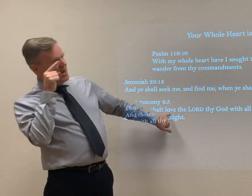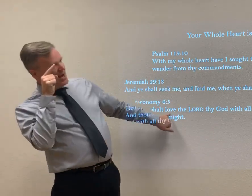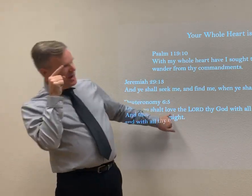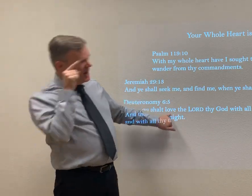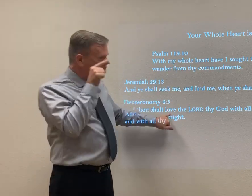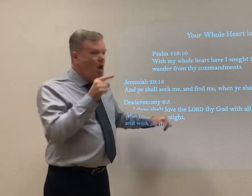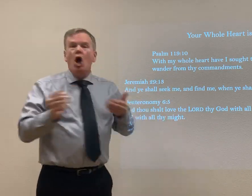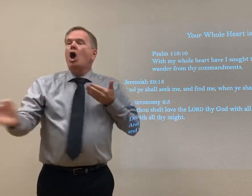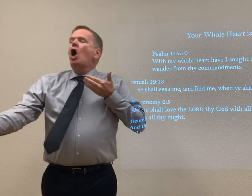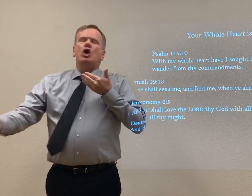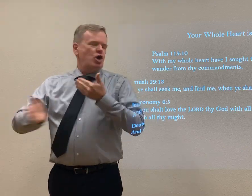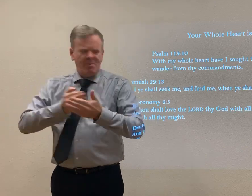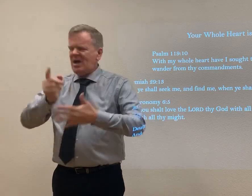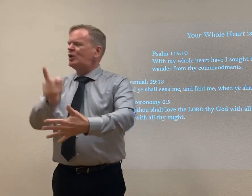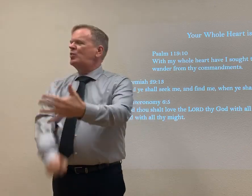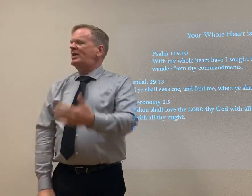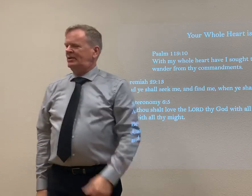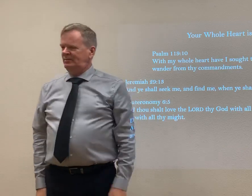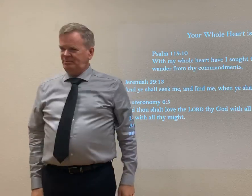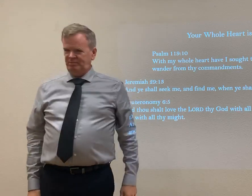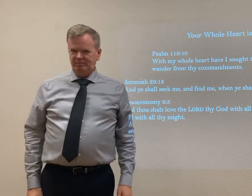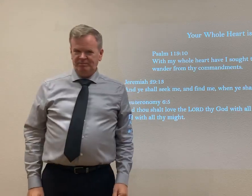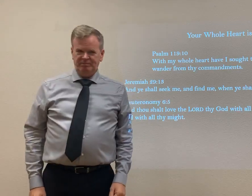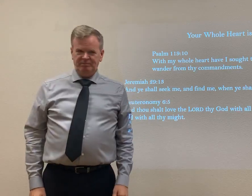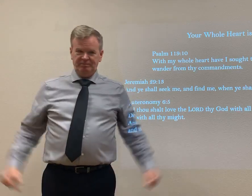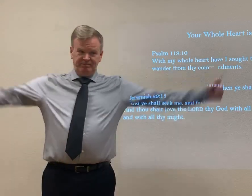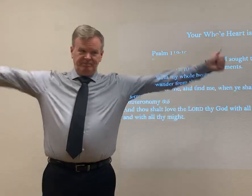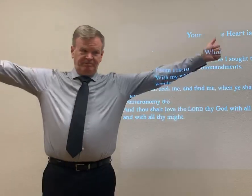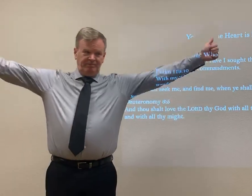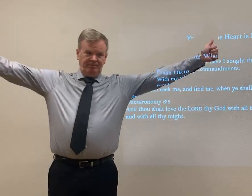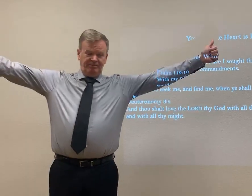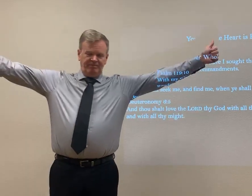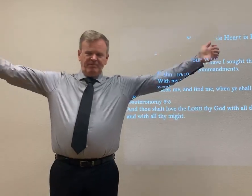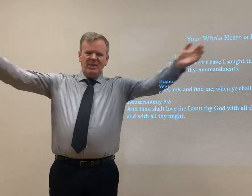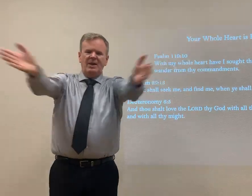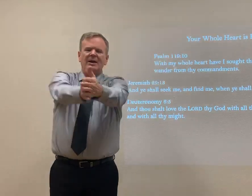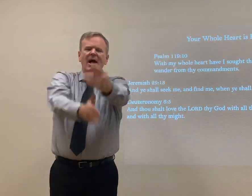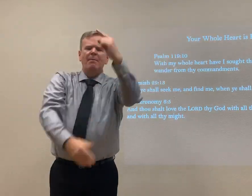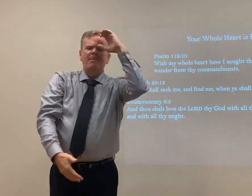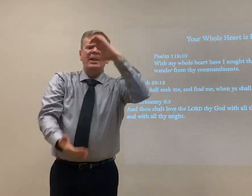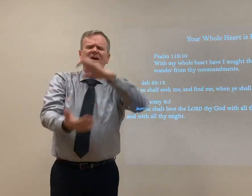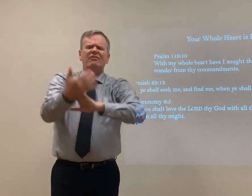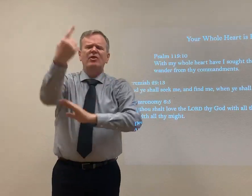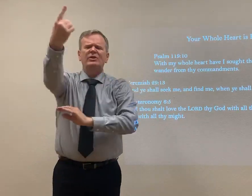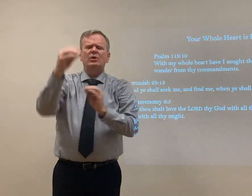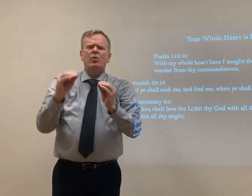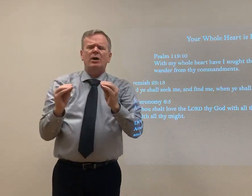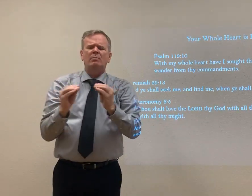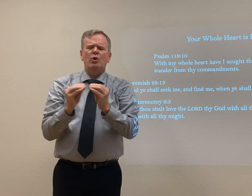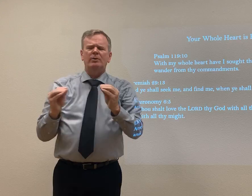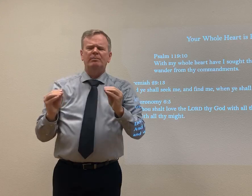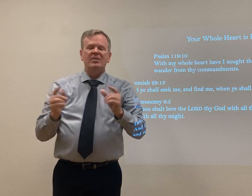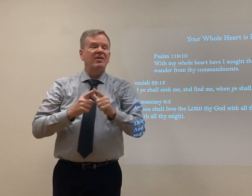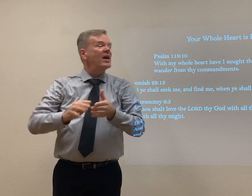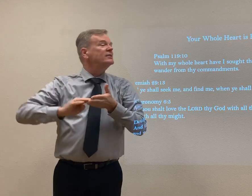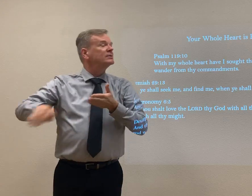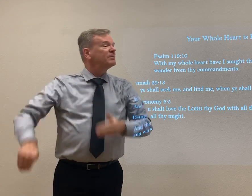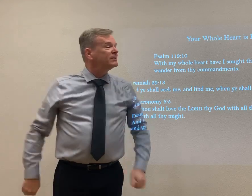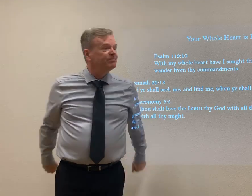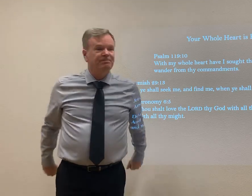him with everything. Regardless of anything else. I believe there's one more verse of scripture.